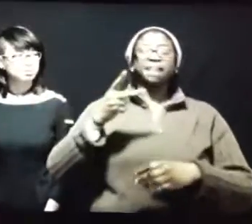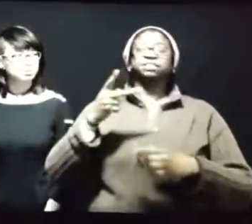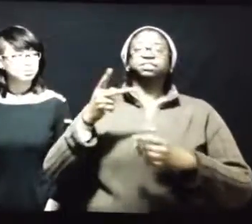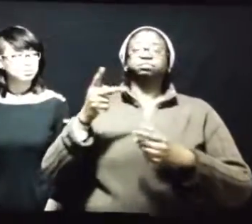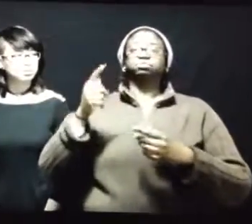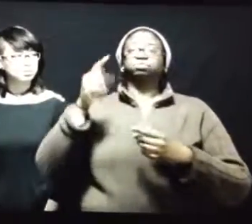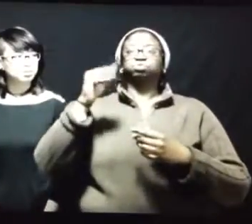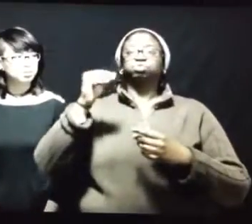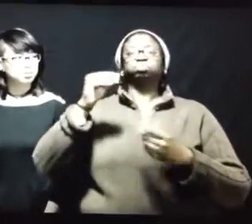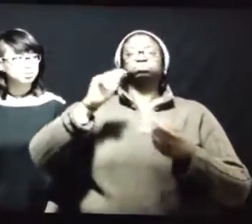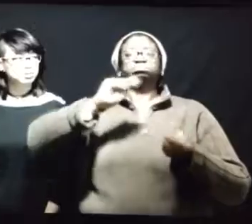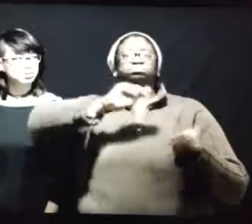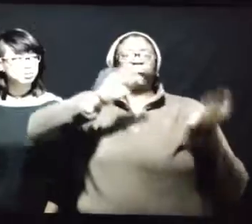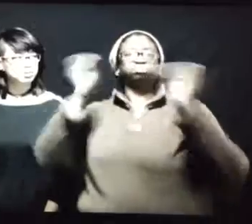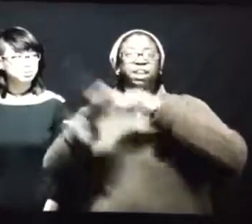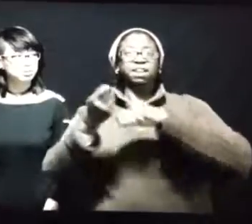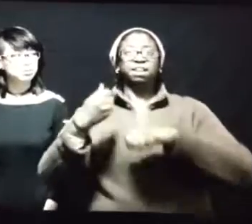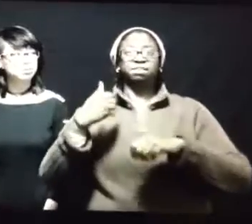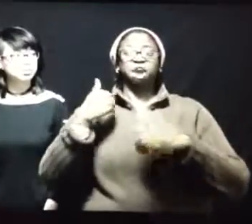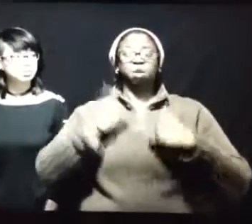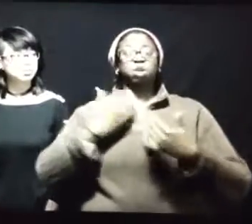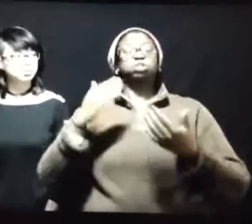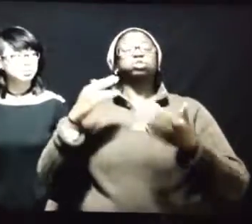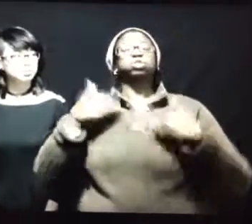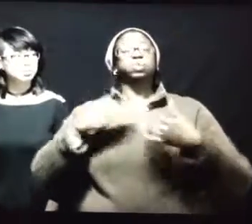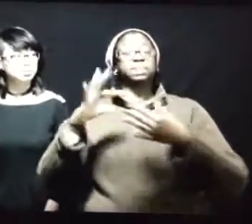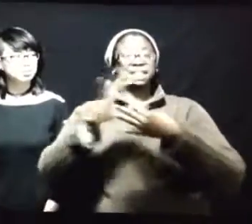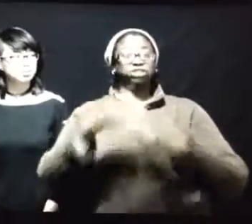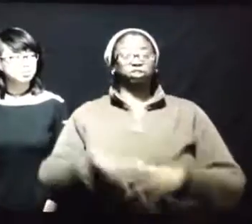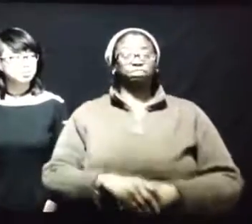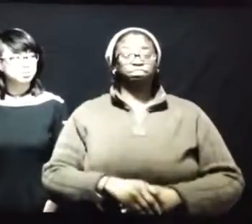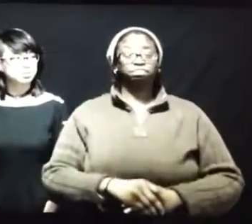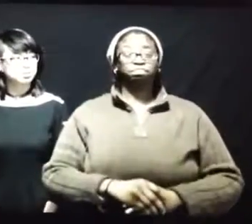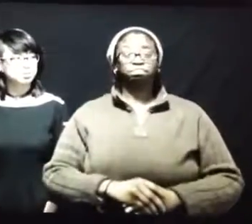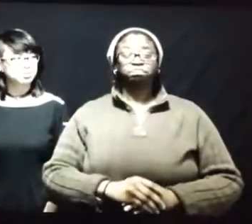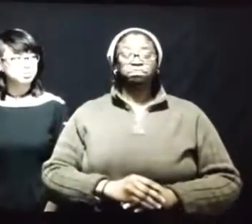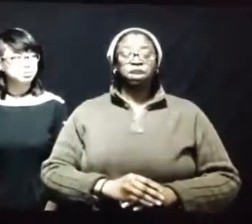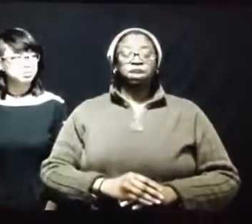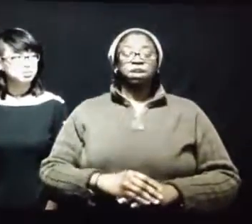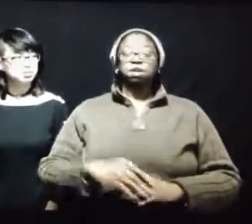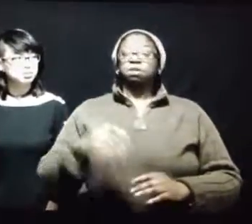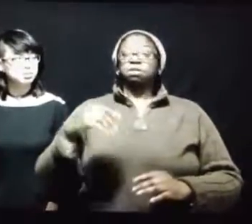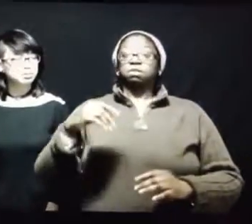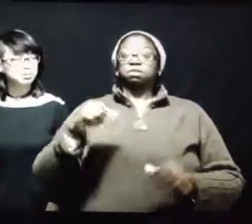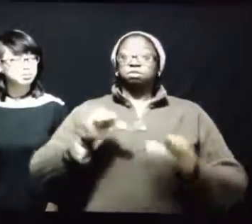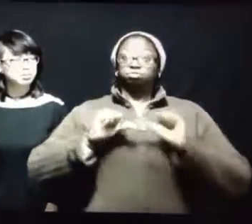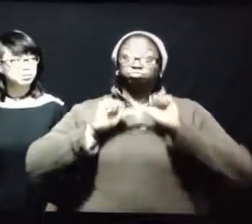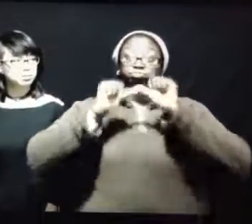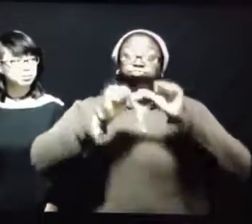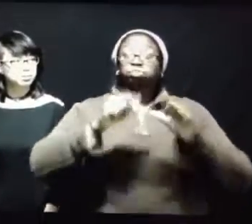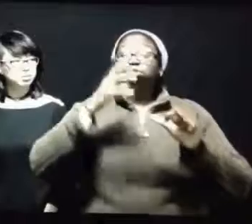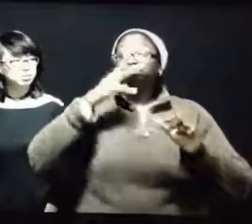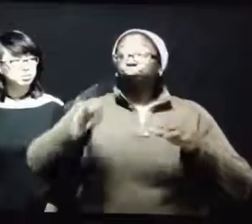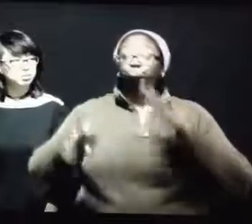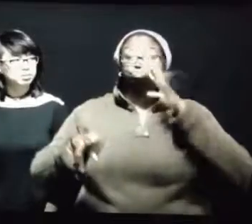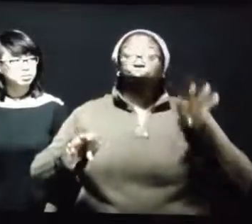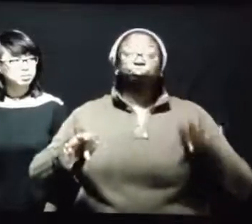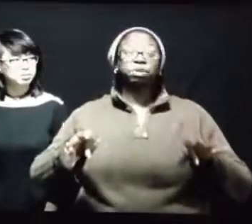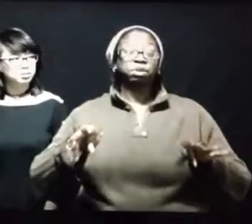It is imperative that we take the power back from the government to change our connection with one another.